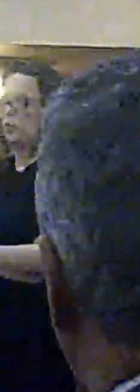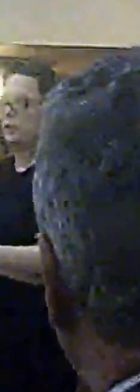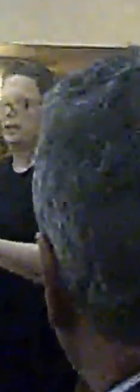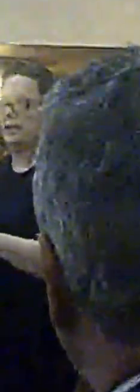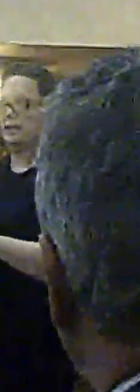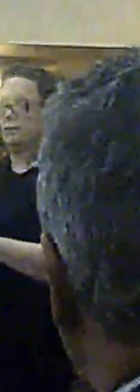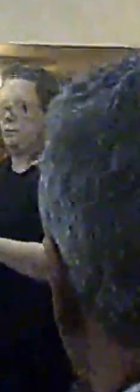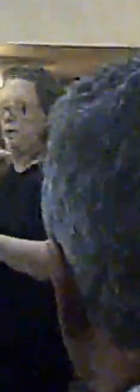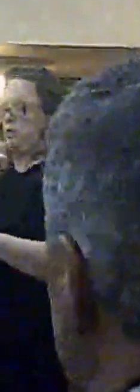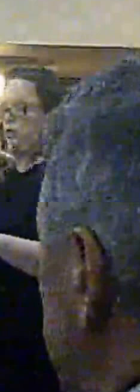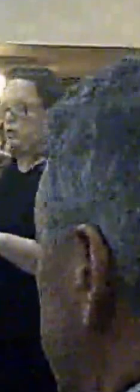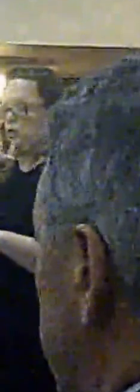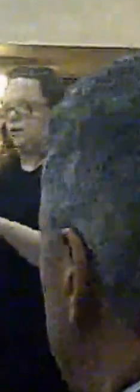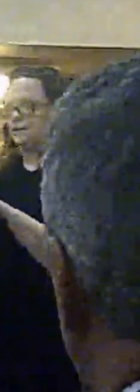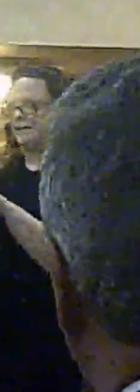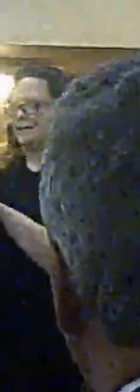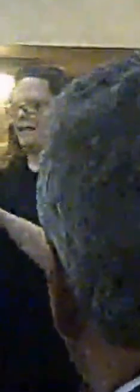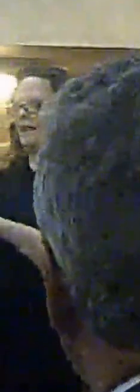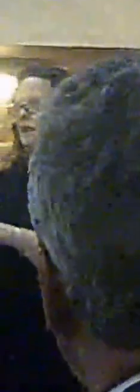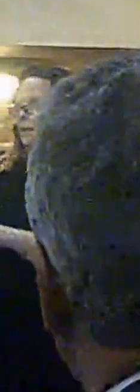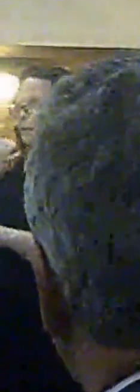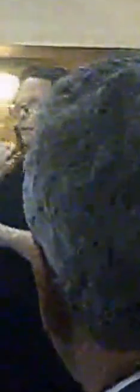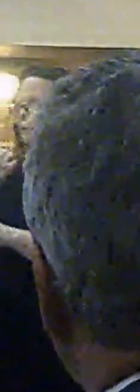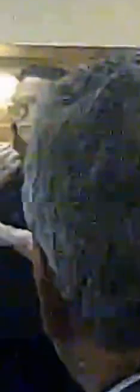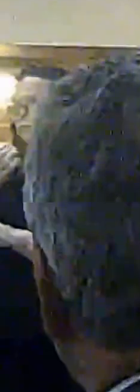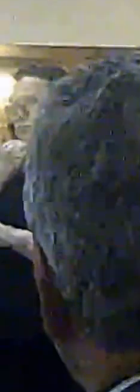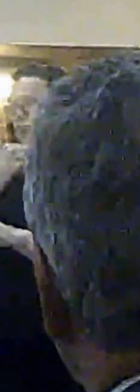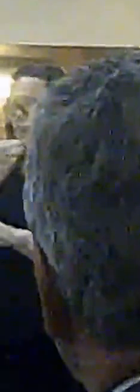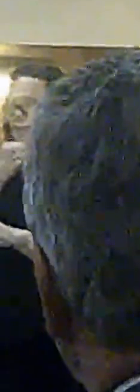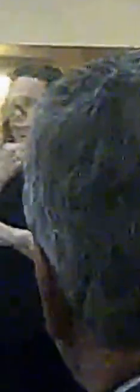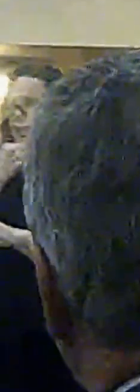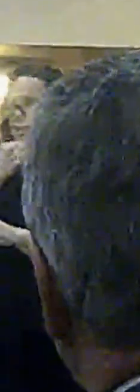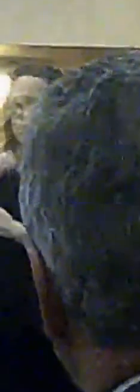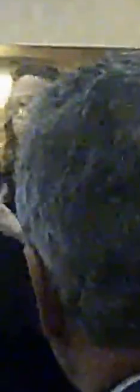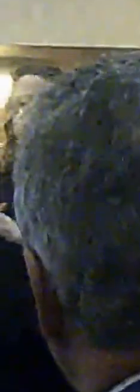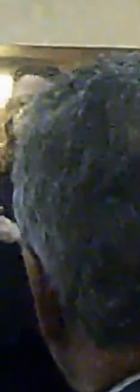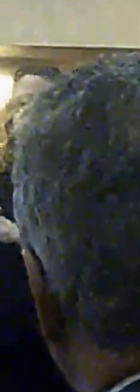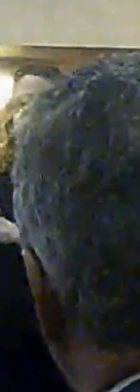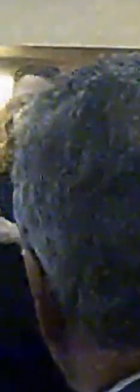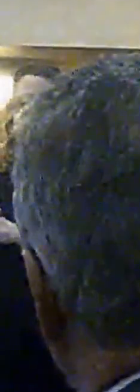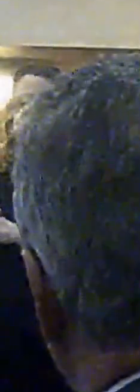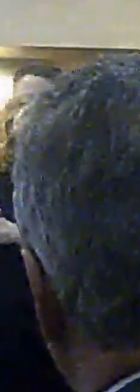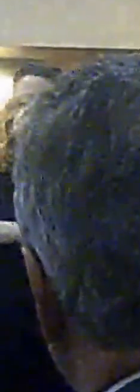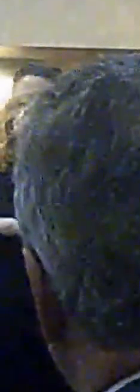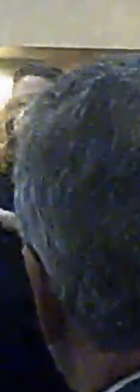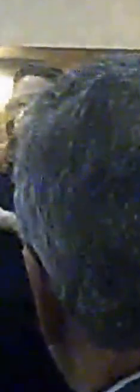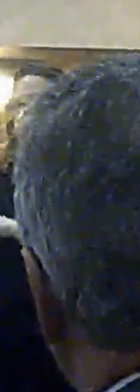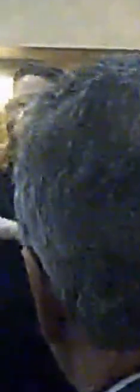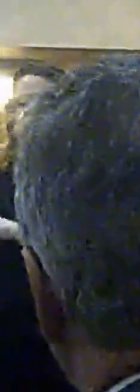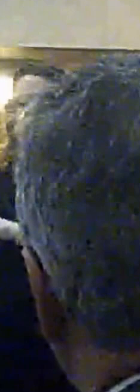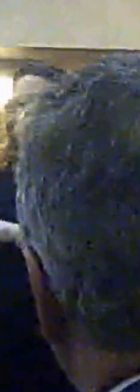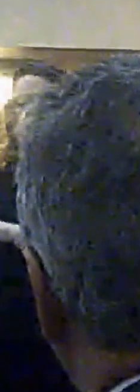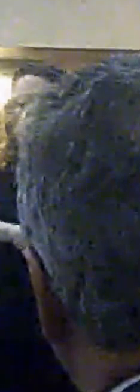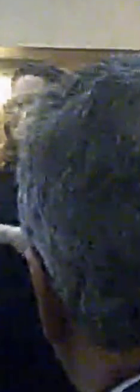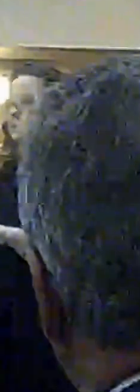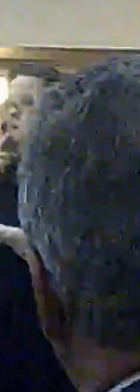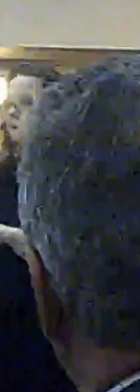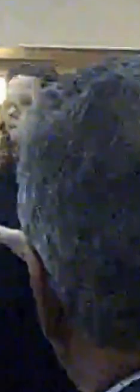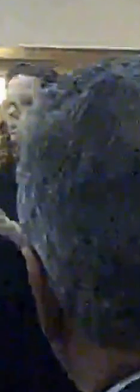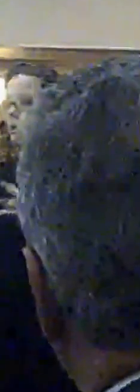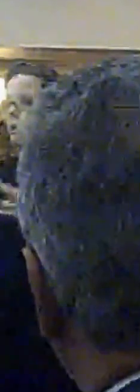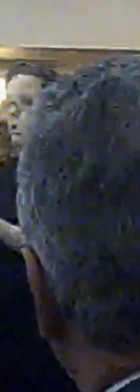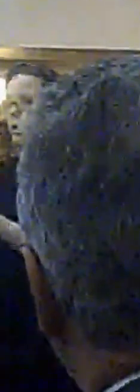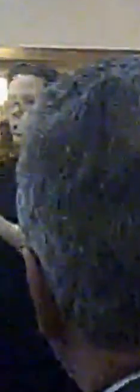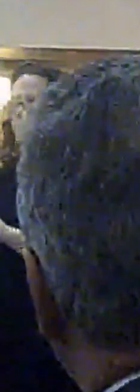So we used the same data to be consistent. used the same, and try to keep it simple, used the same criteria